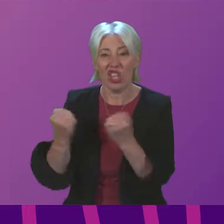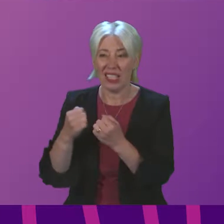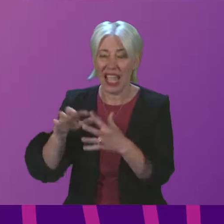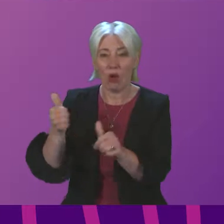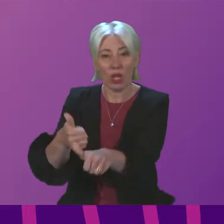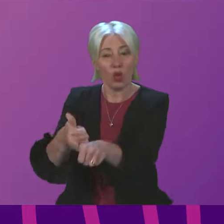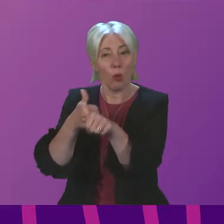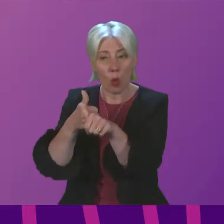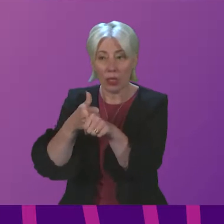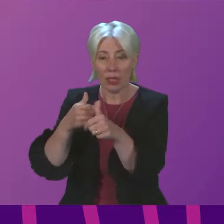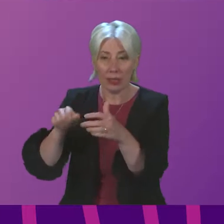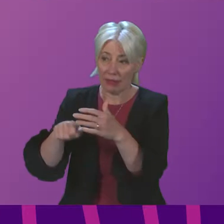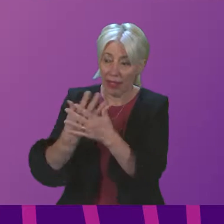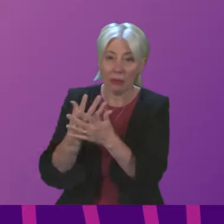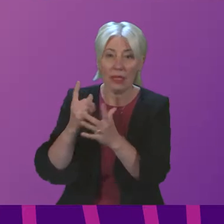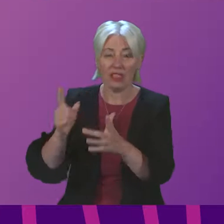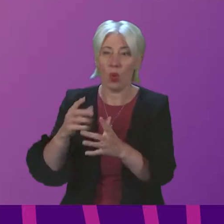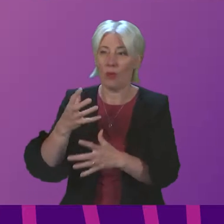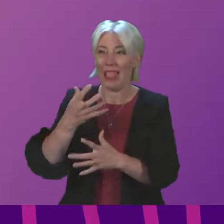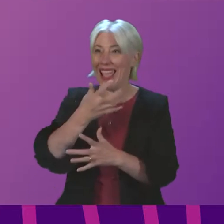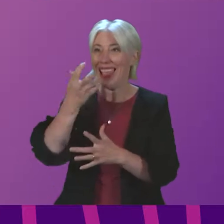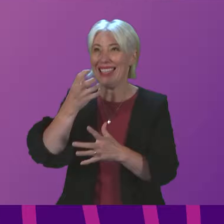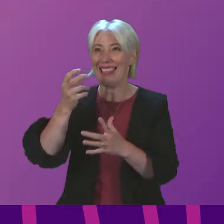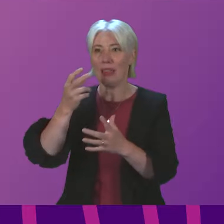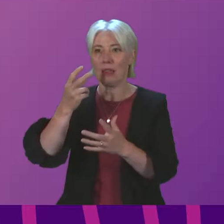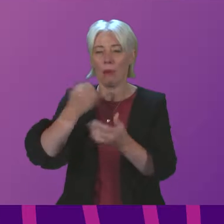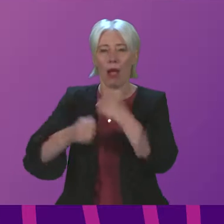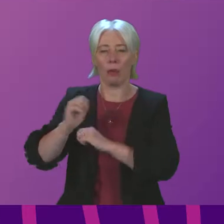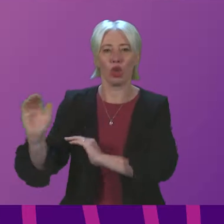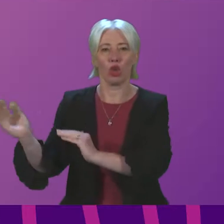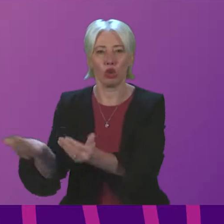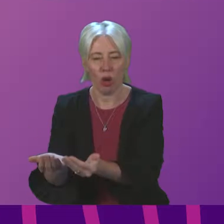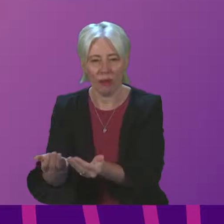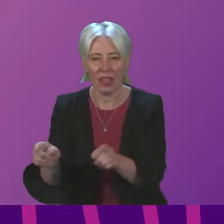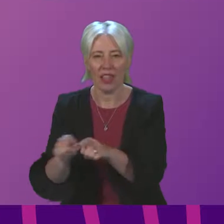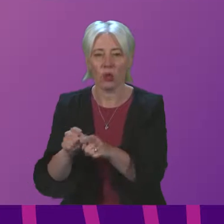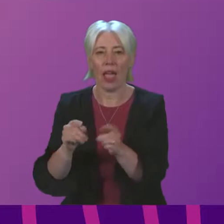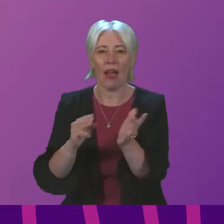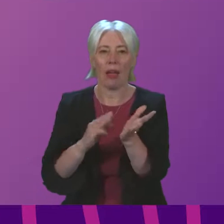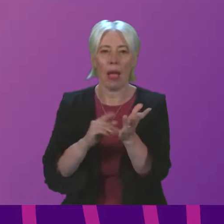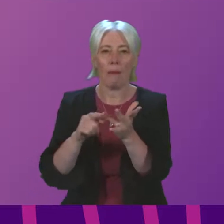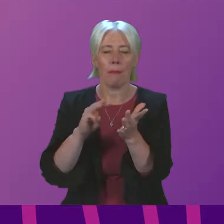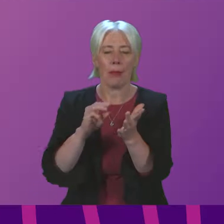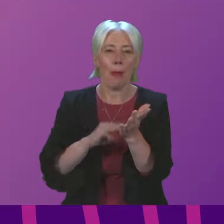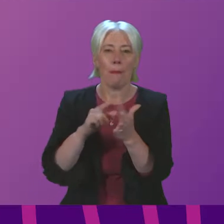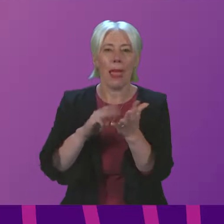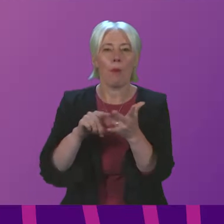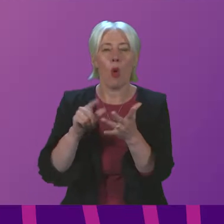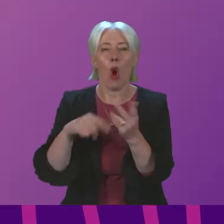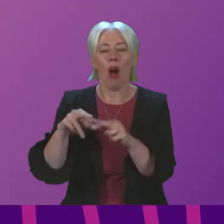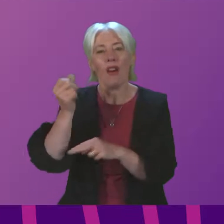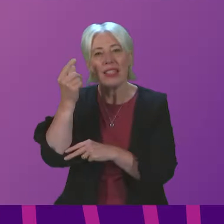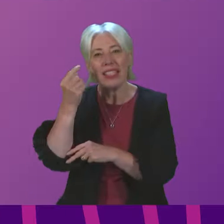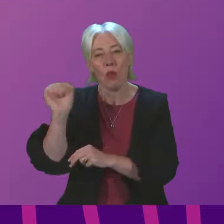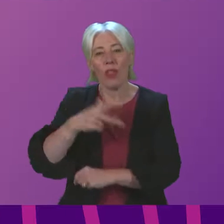of what is heat as a service, which is one of the reasons why we signed a memorandum of understanding with the Danish Government, because